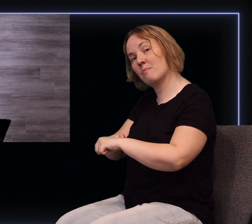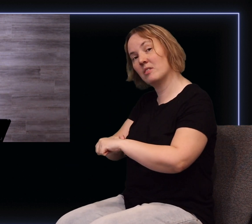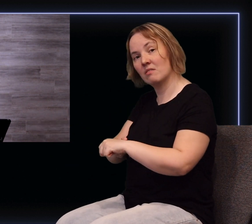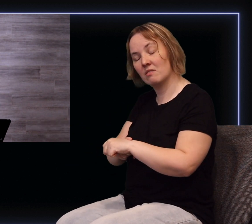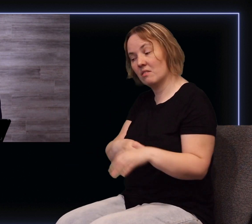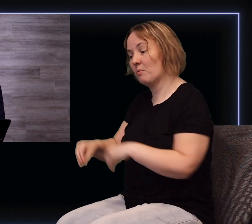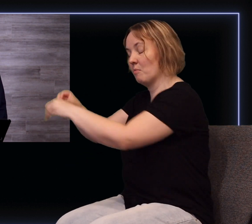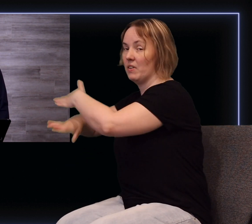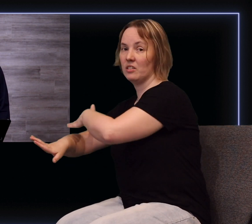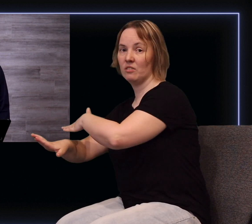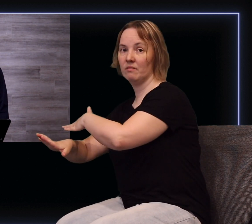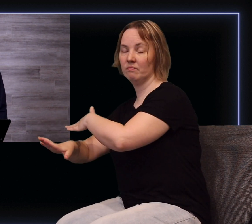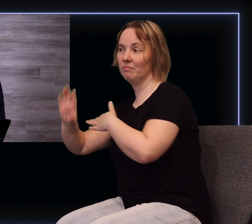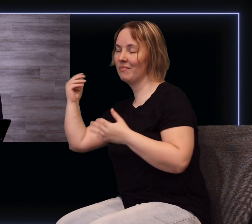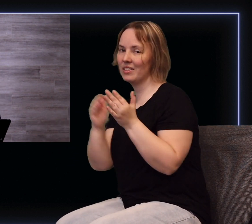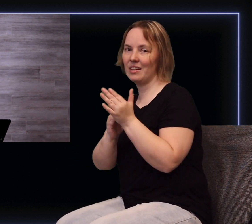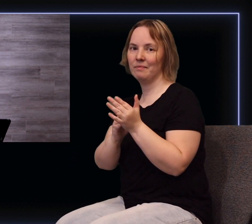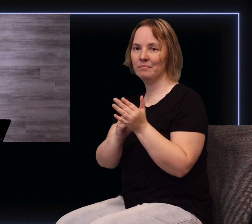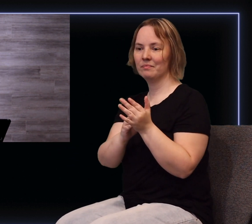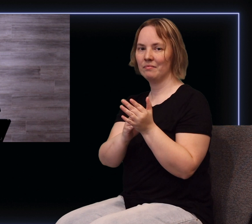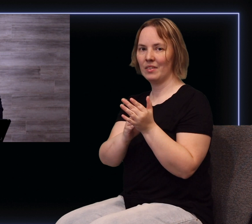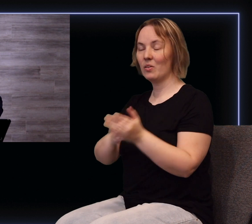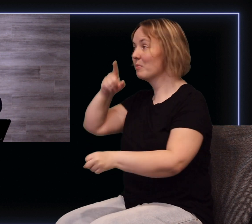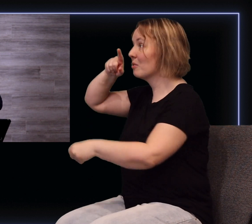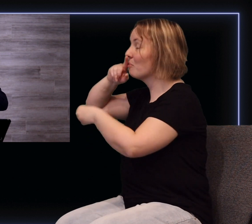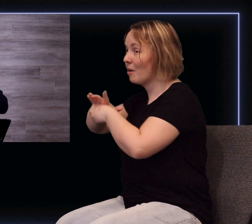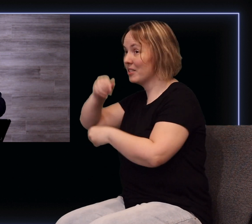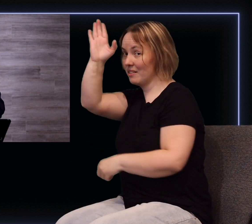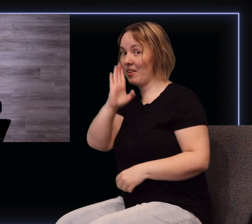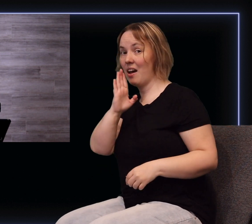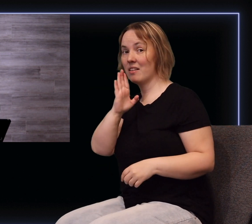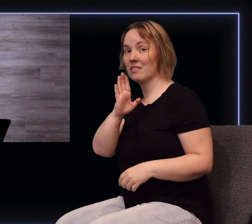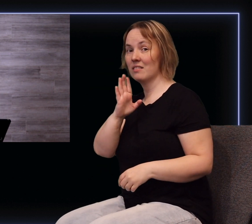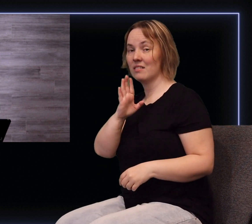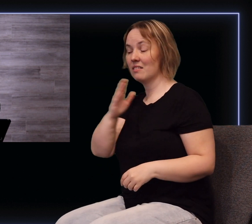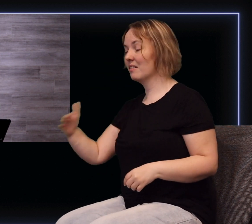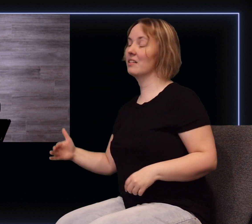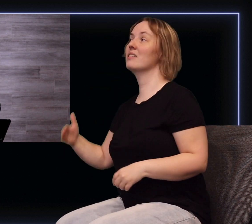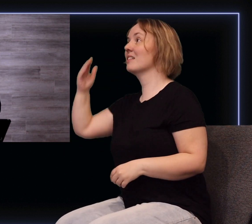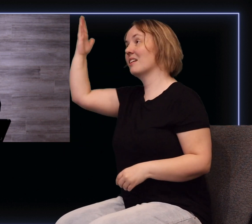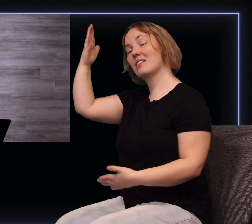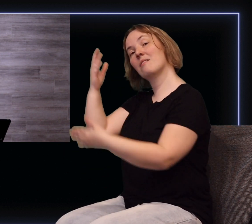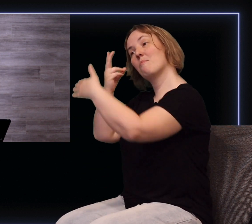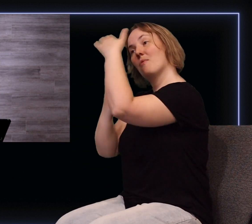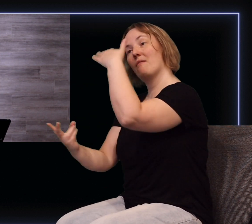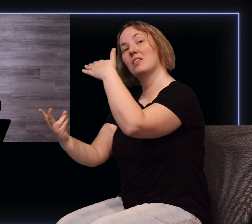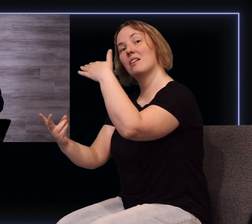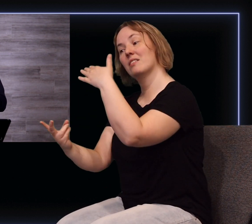times that we are moving into. Once again, when it comes to the promises of God, when it comes to the things that He prophesied that He would